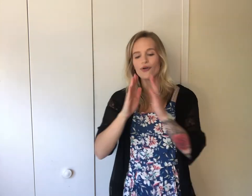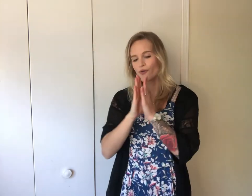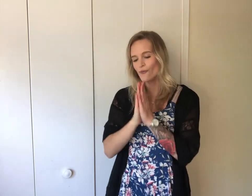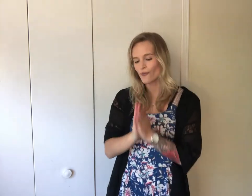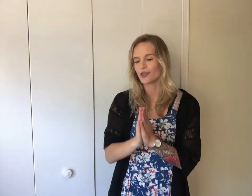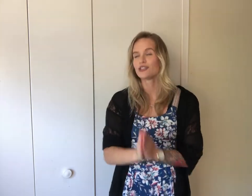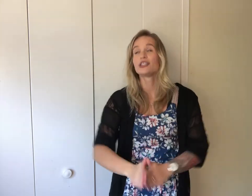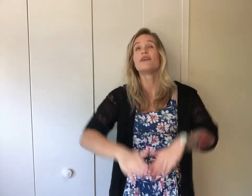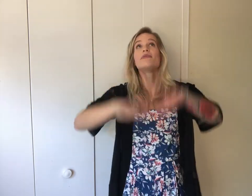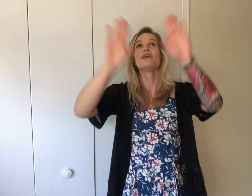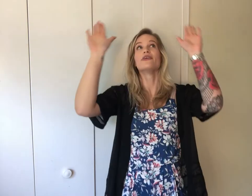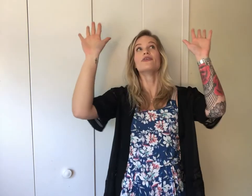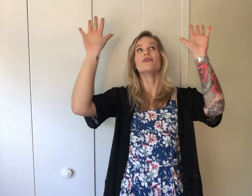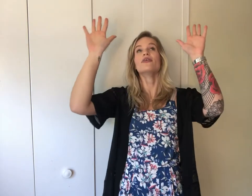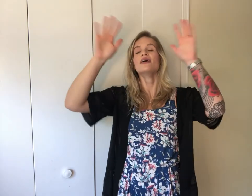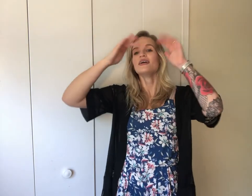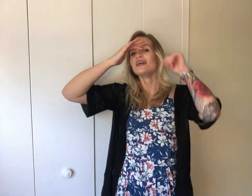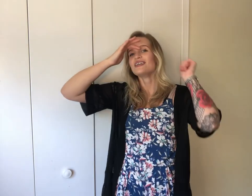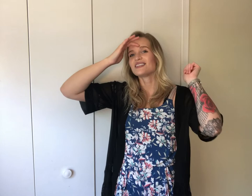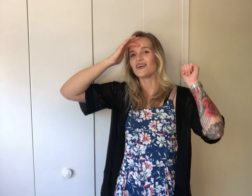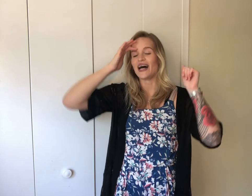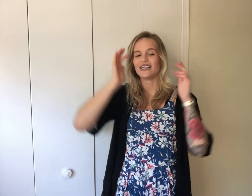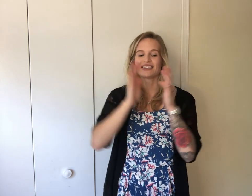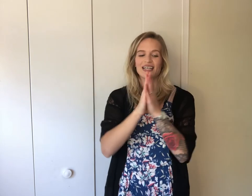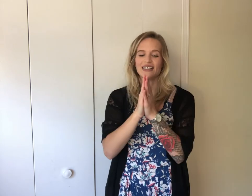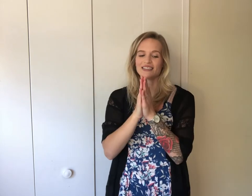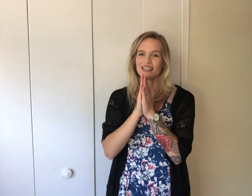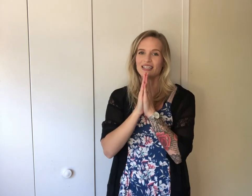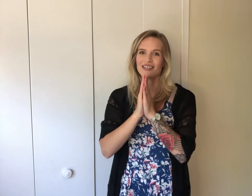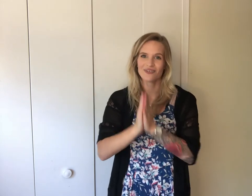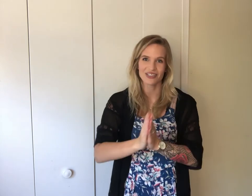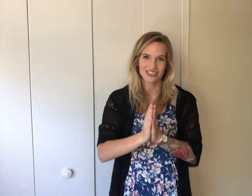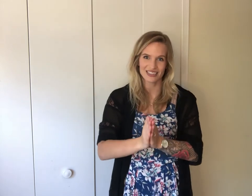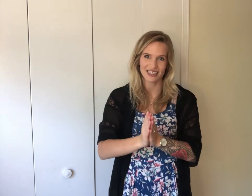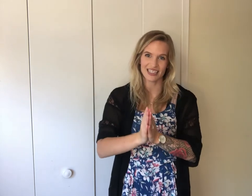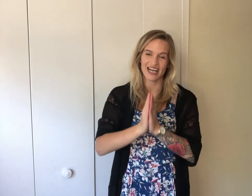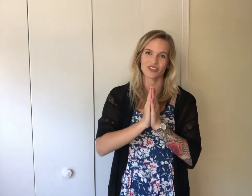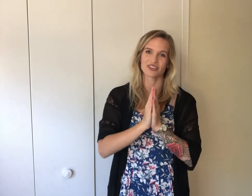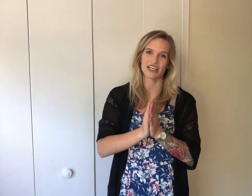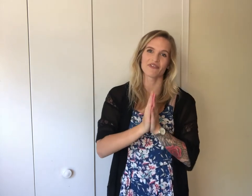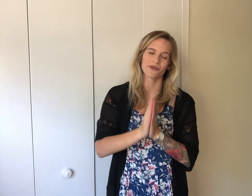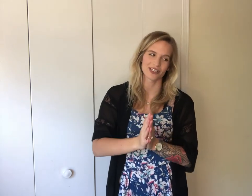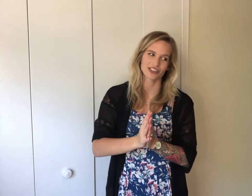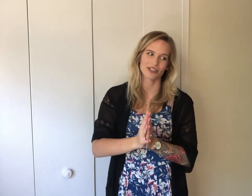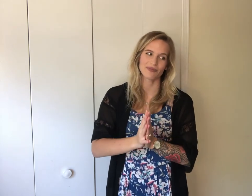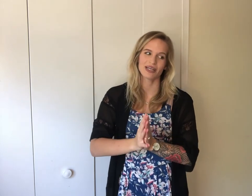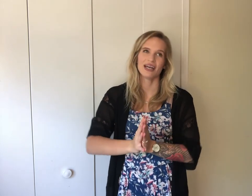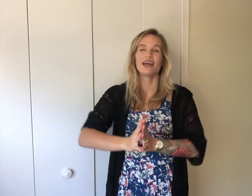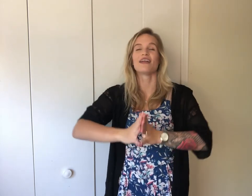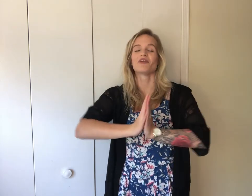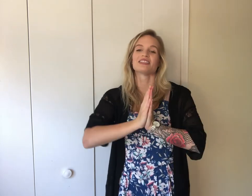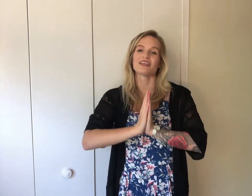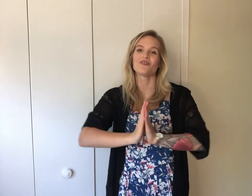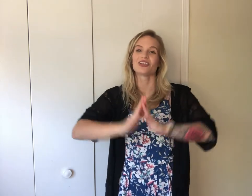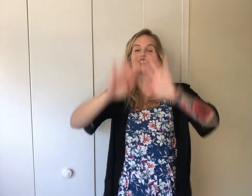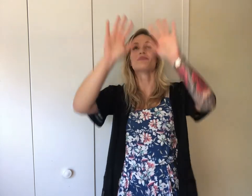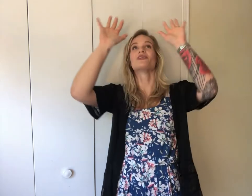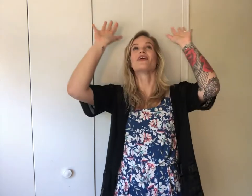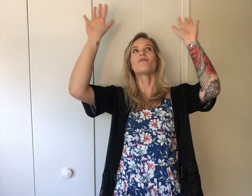worship you. So, I signed, this is, like, the actual sign for worship, and then, when it said, worship you, I,